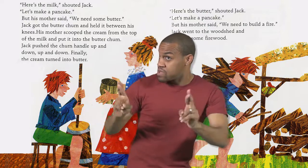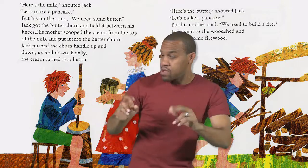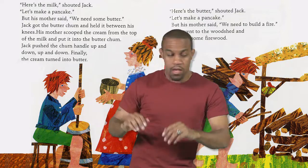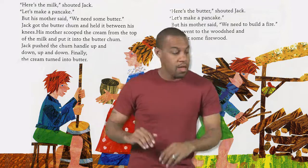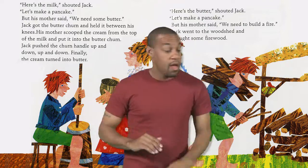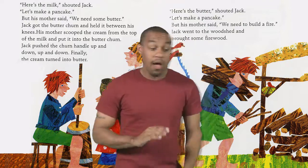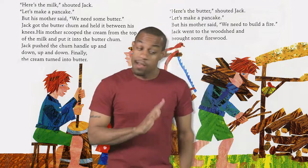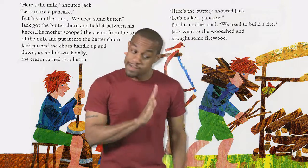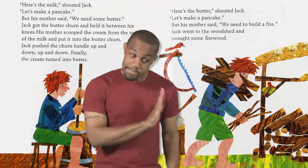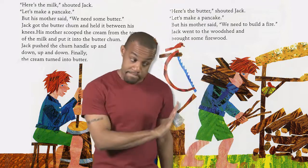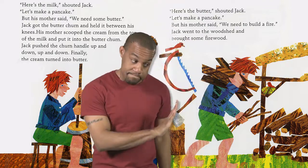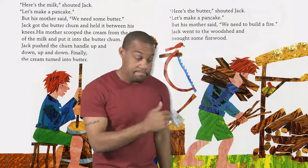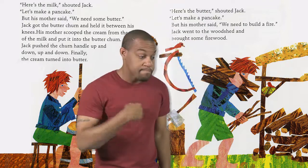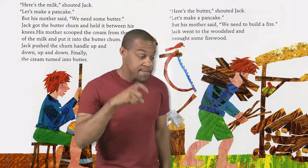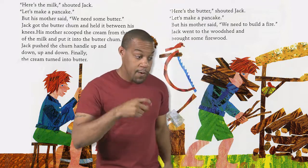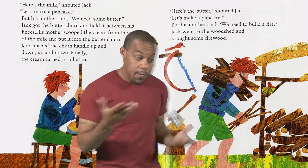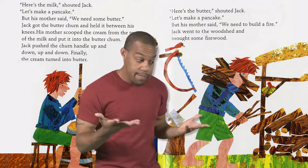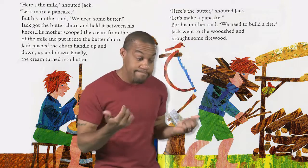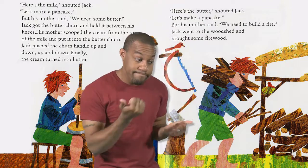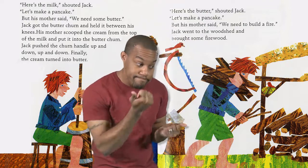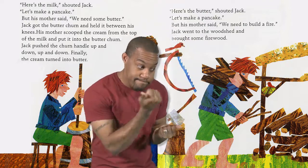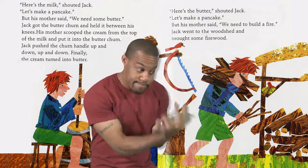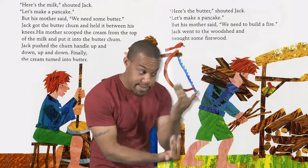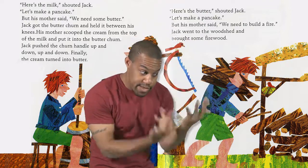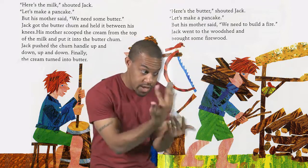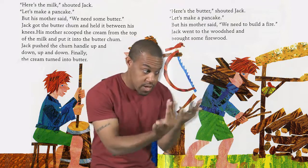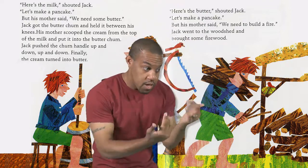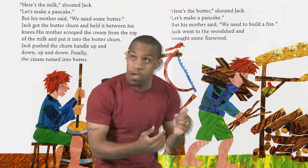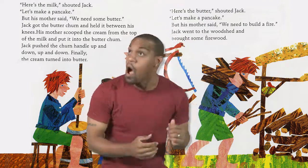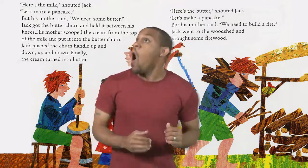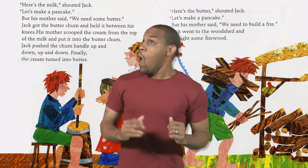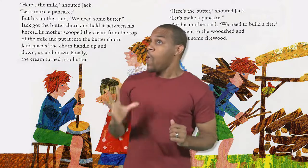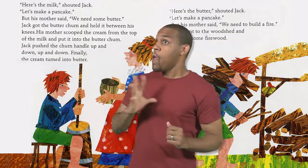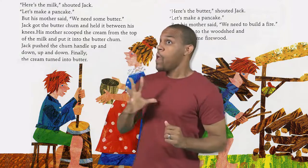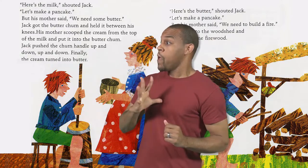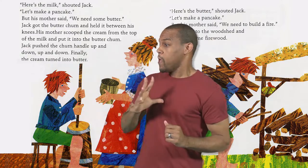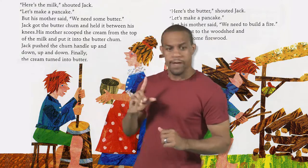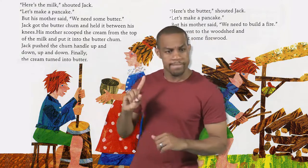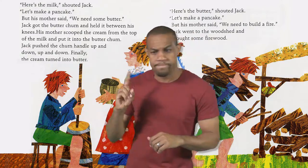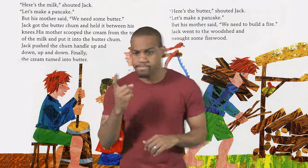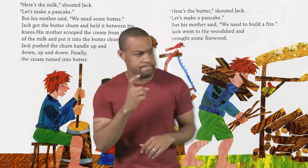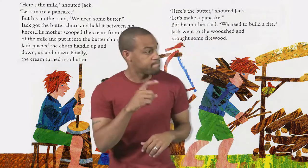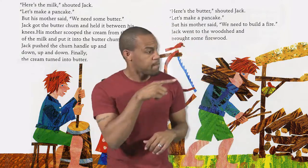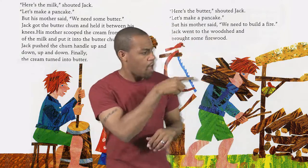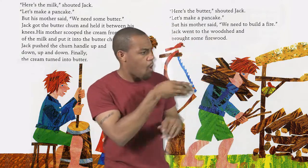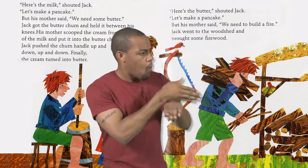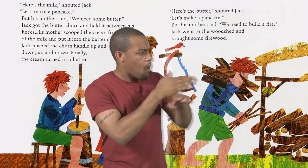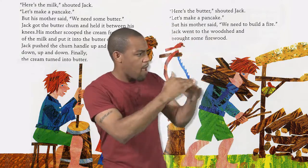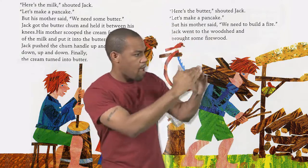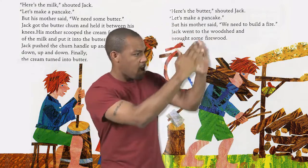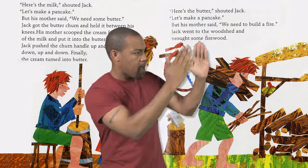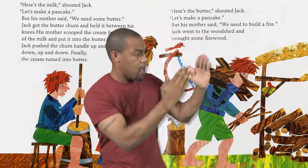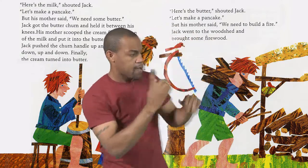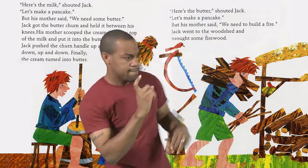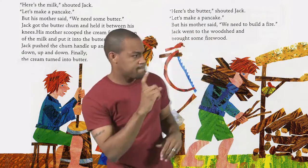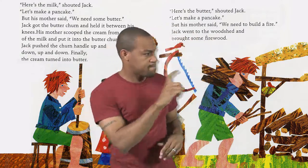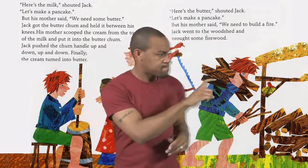Here's the butter, shouted Jack Let's make a pancake But his mother said